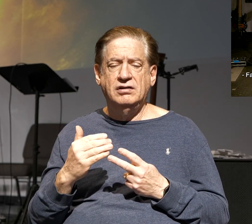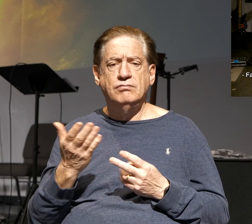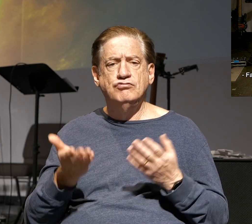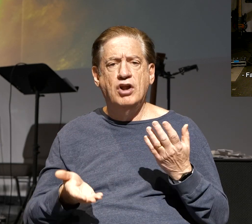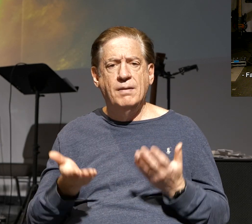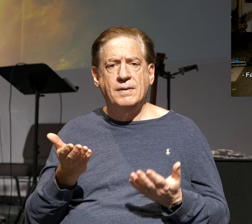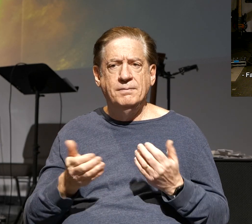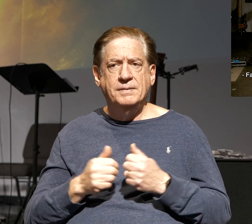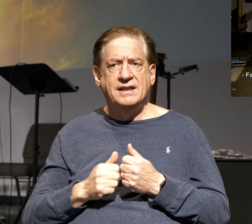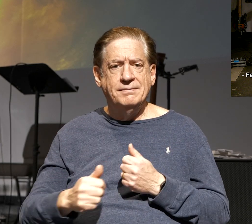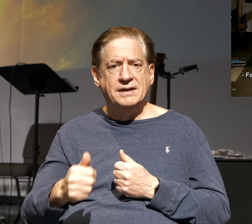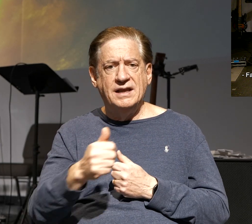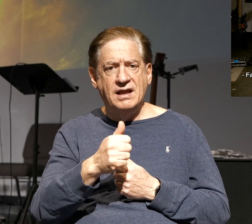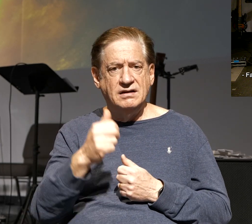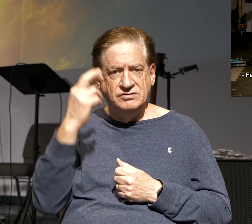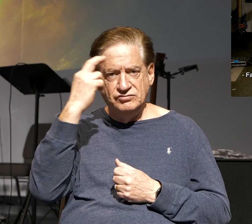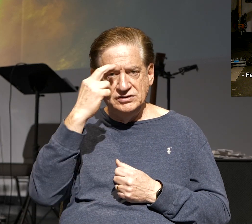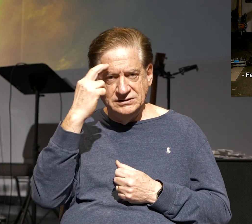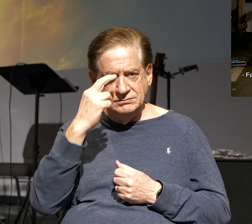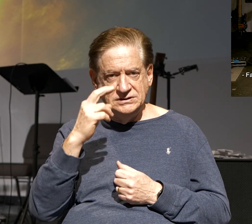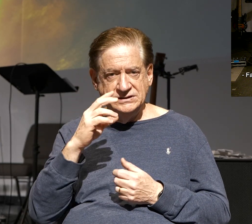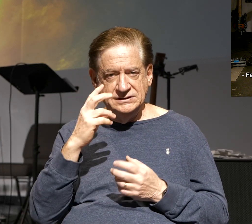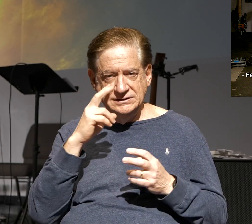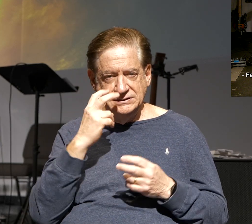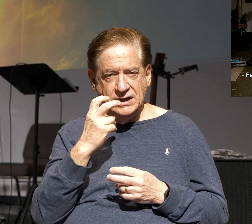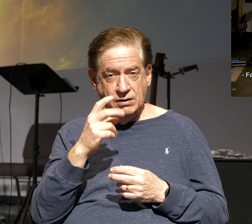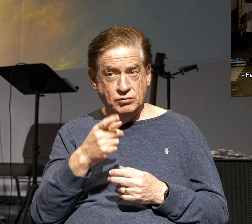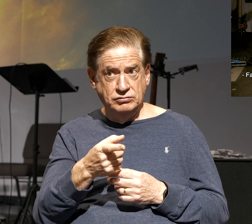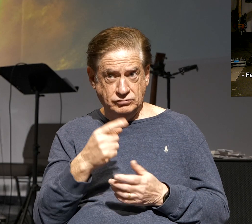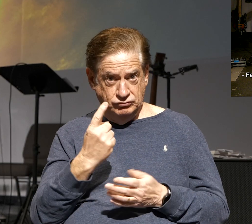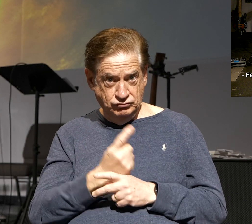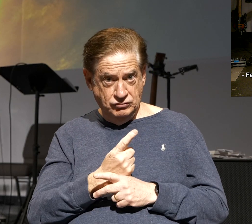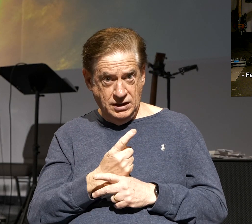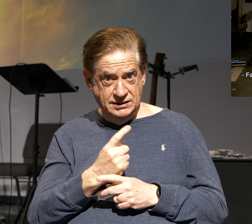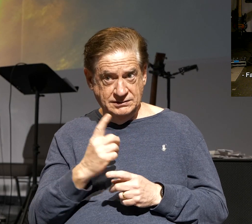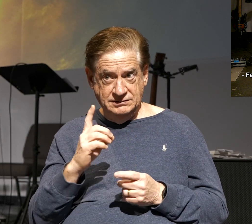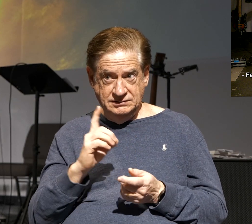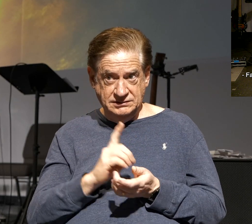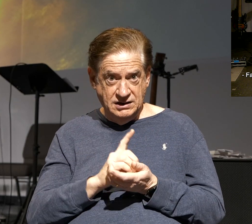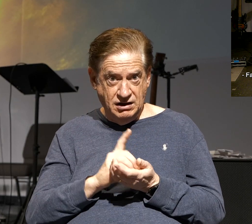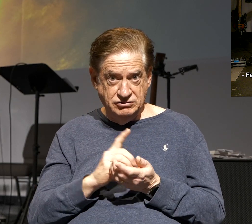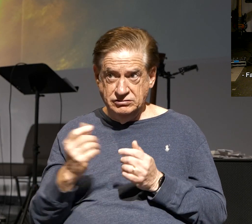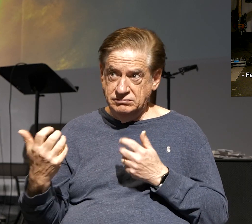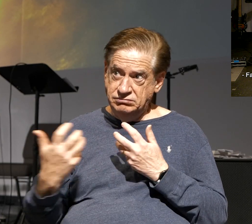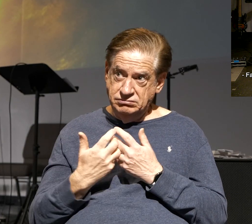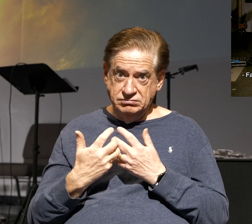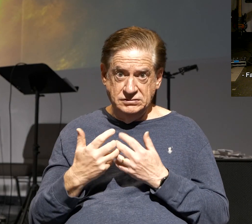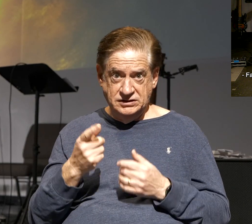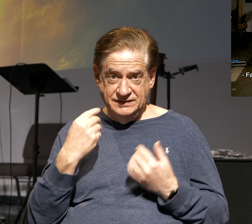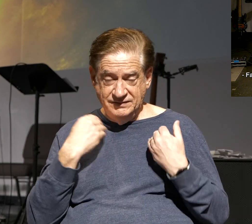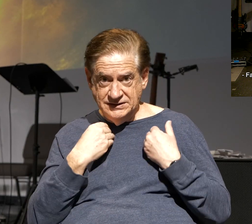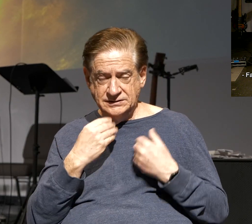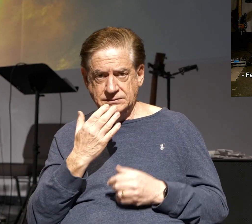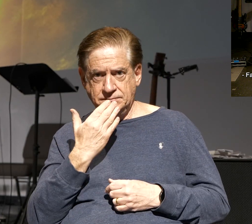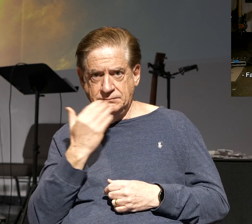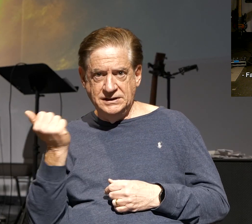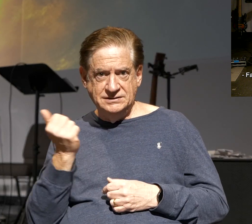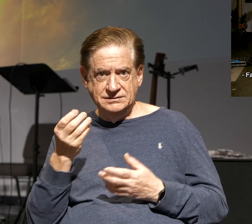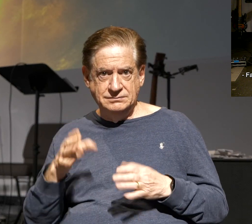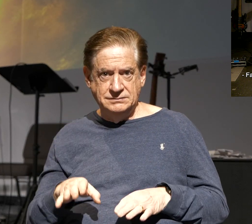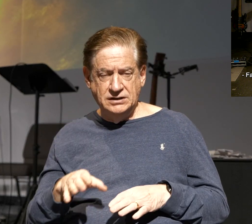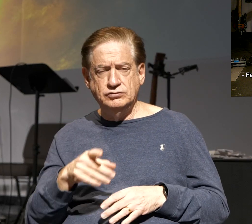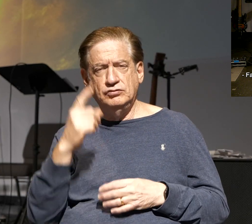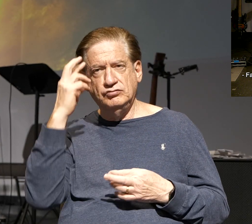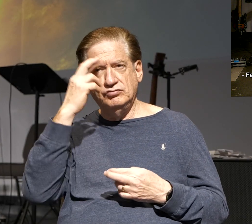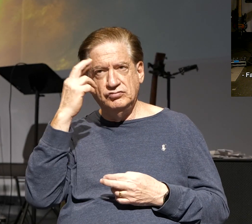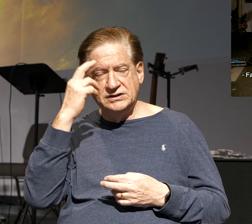beyond a reasonable doubt that this is the right doctor for you. You are convinced that this is your best bet. So your